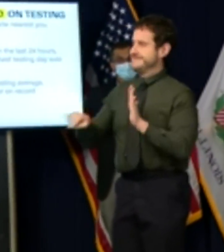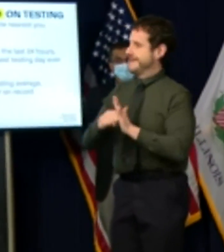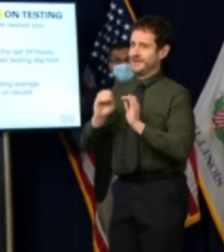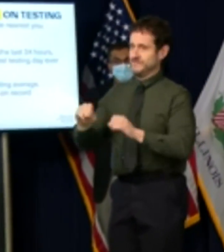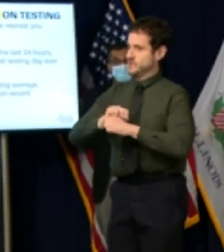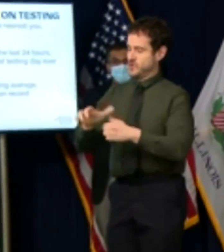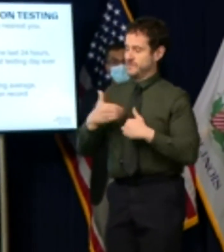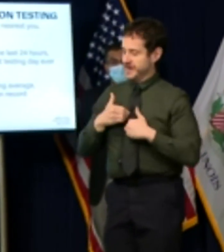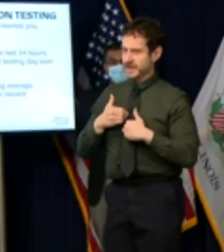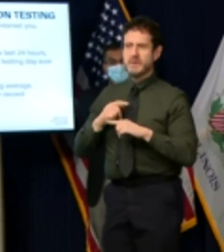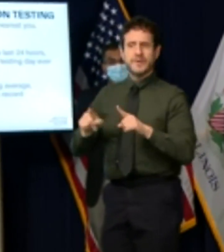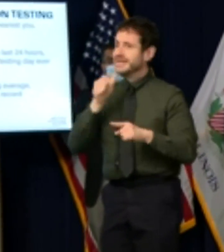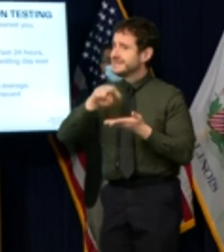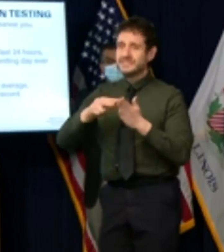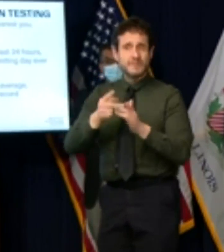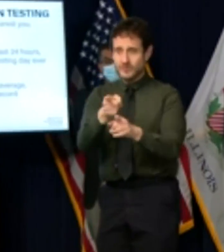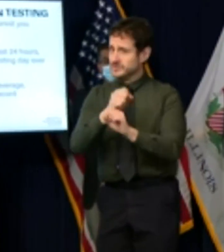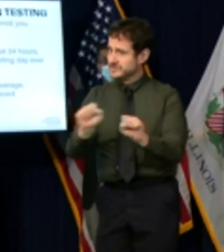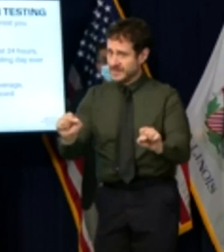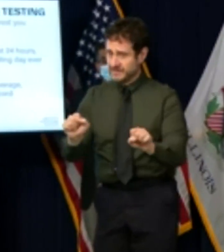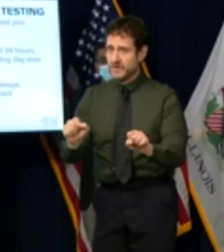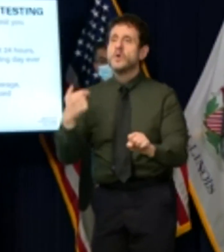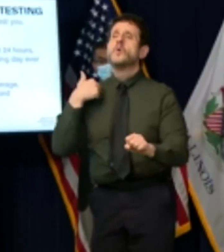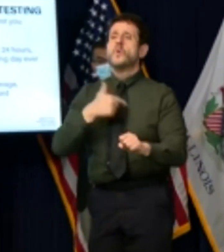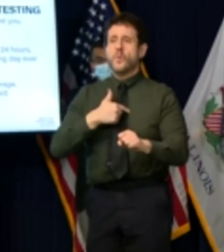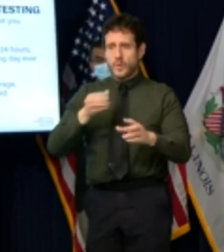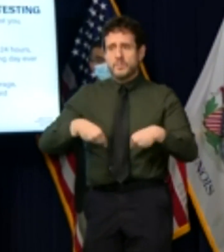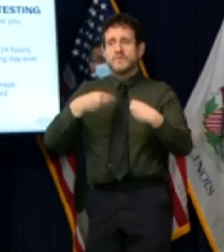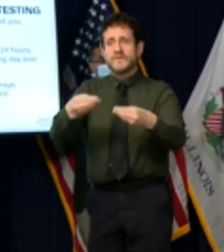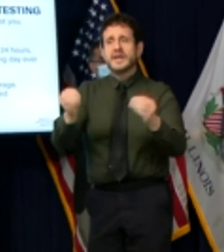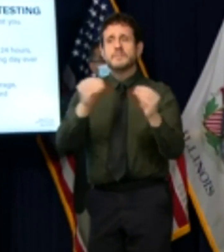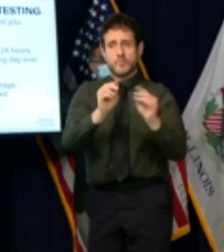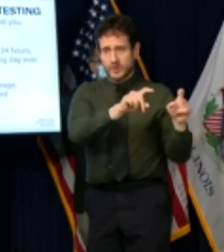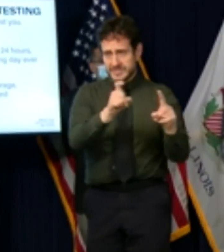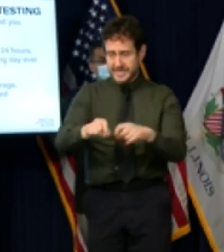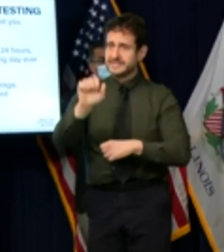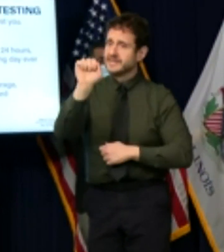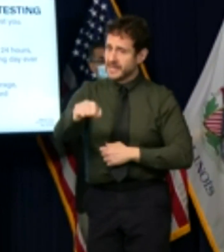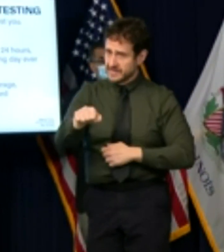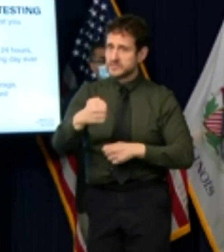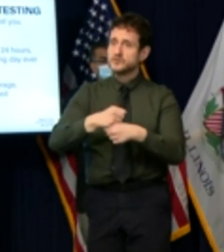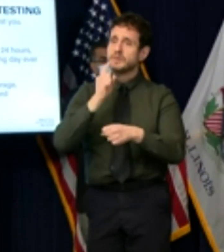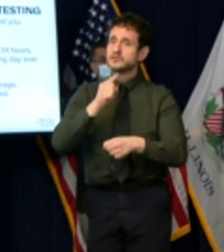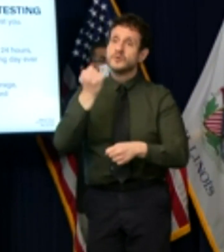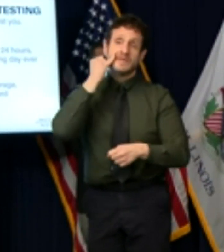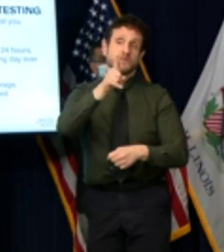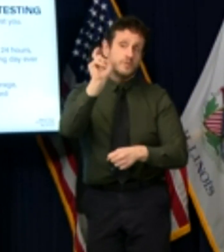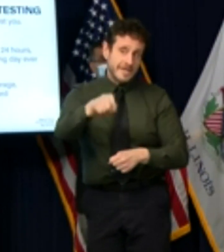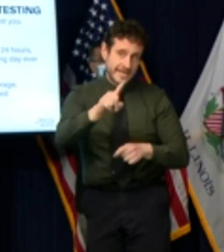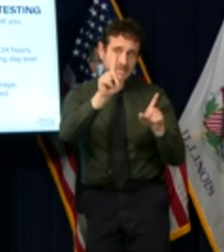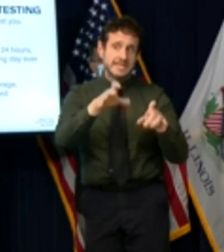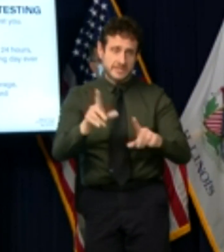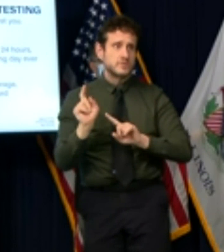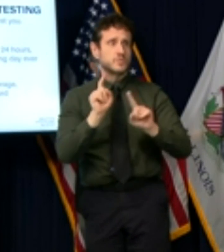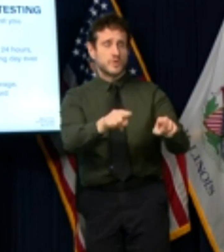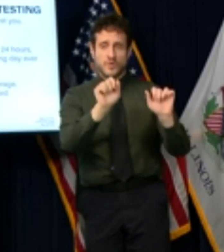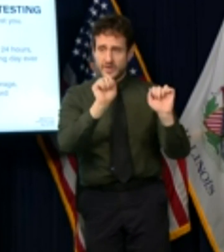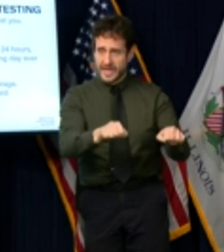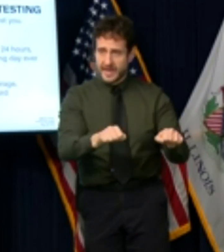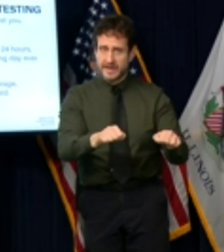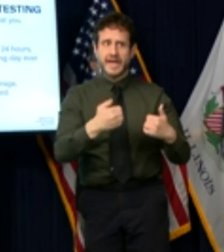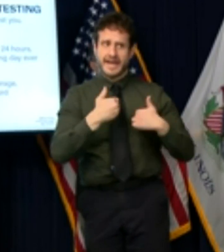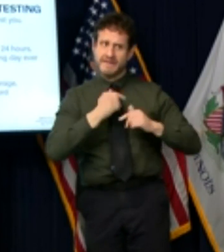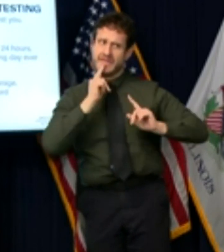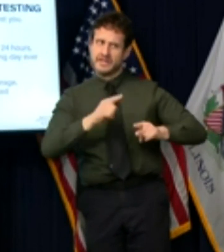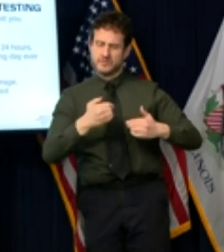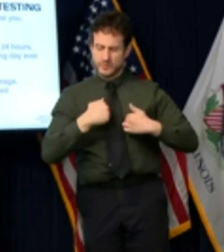expand testing availability to make sure that it's there for you and your family when you need it so you can get the answers that you and